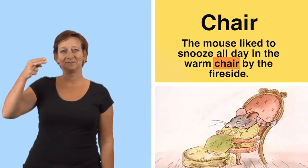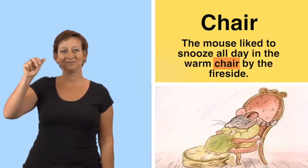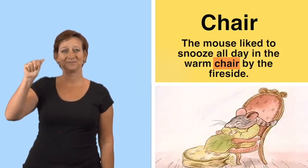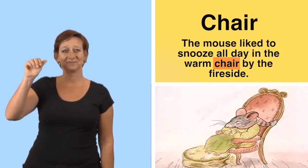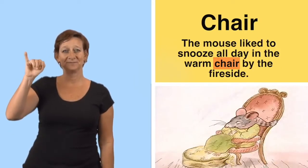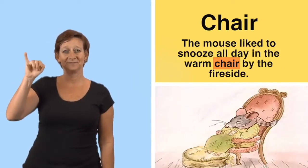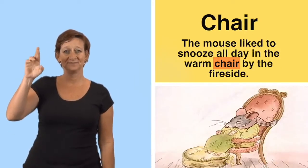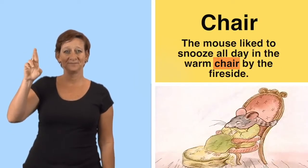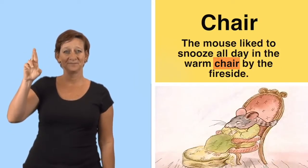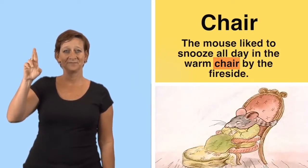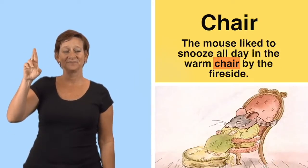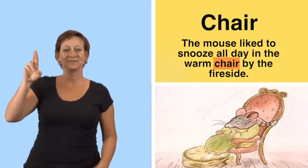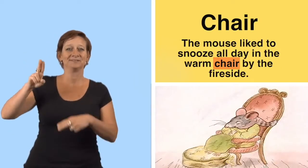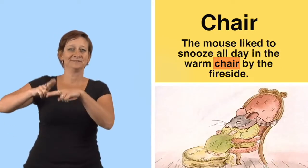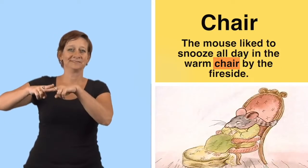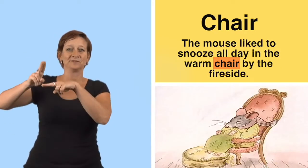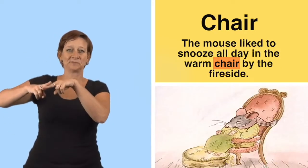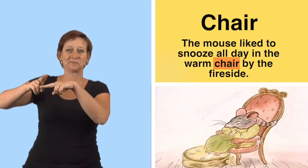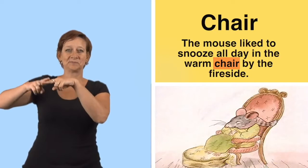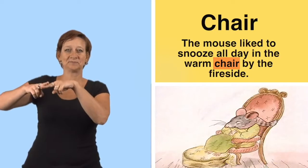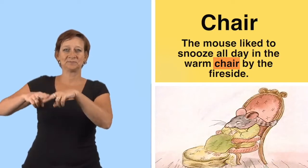chair, chair